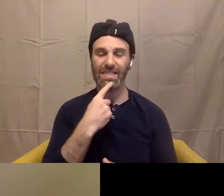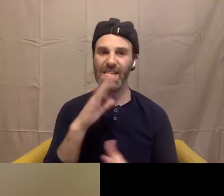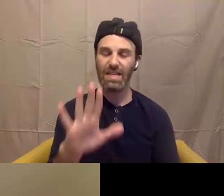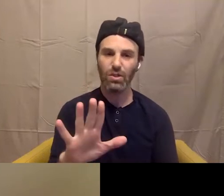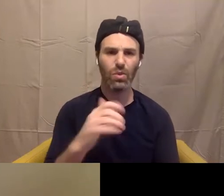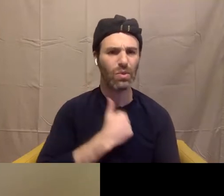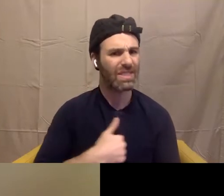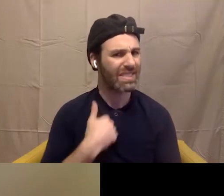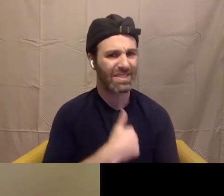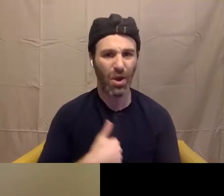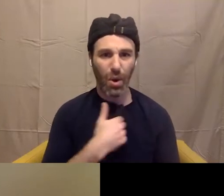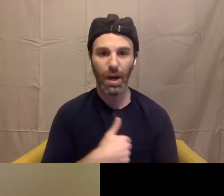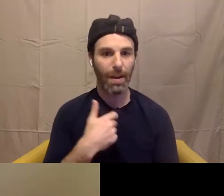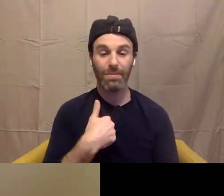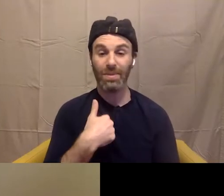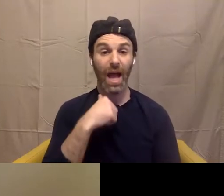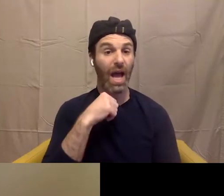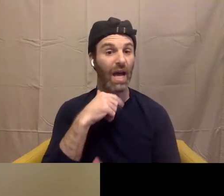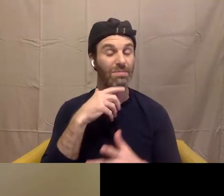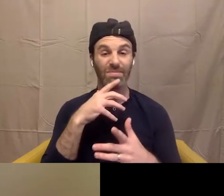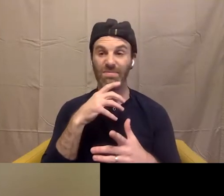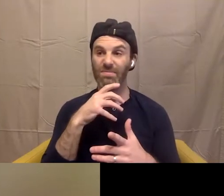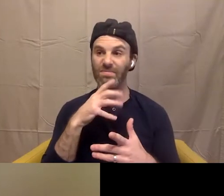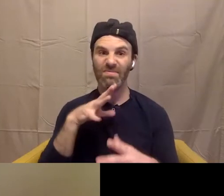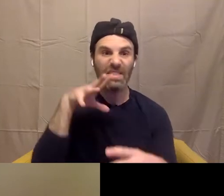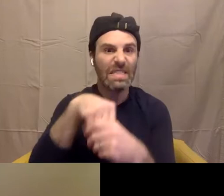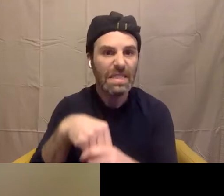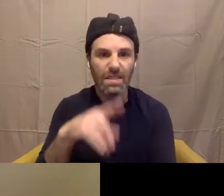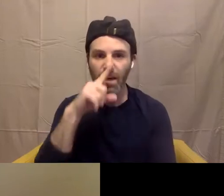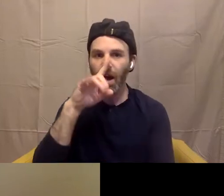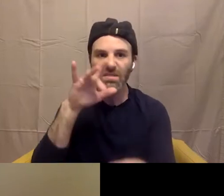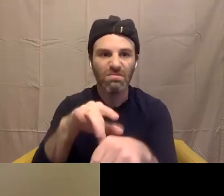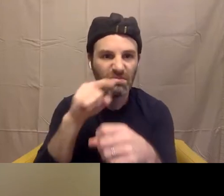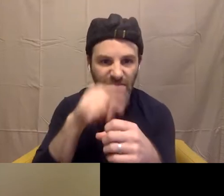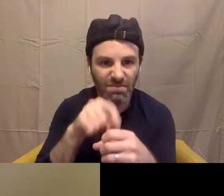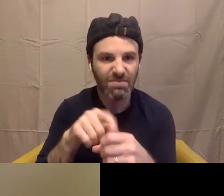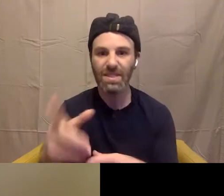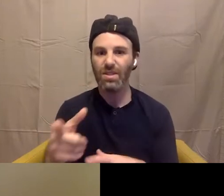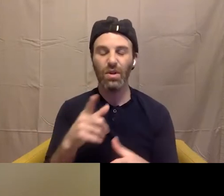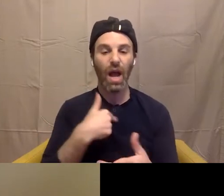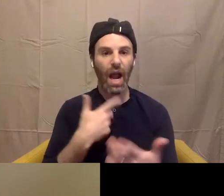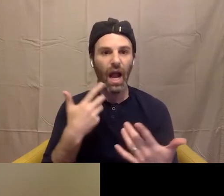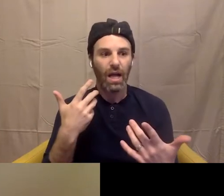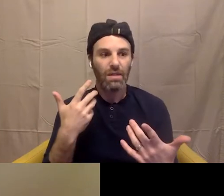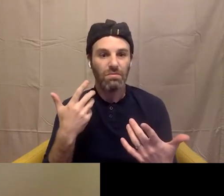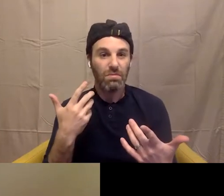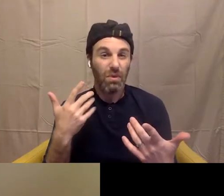a way that was overbearing or intrusive. And really, again, it was because of my own anxiousness about